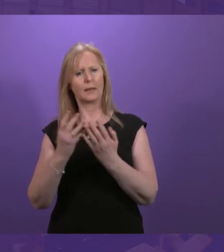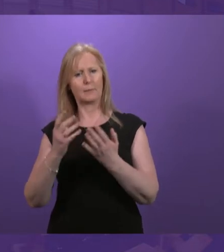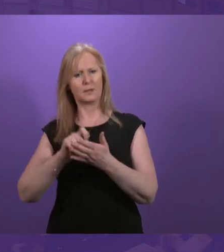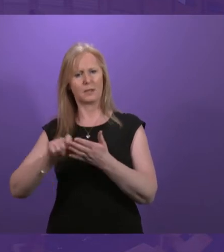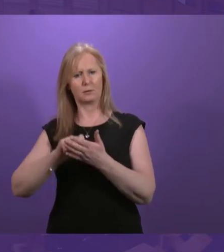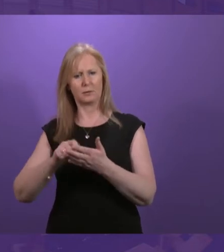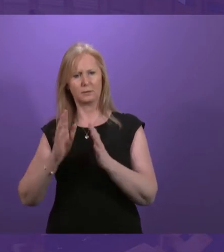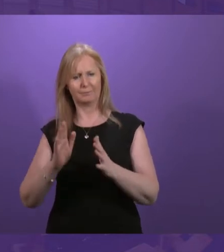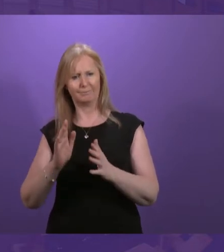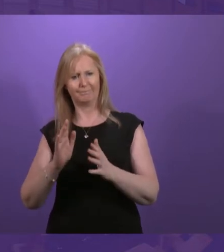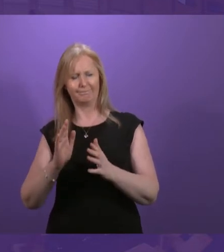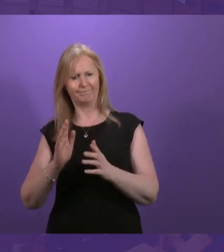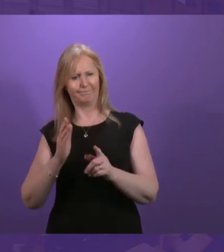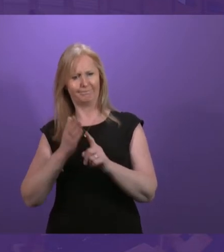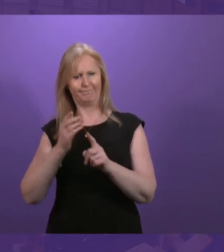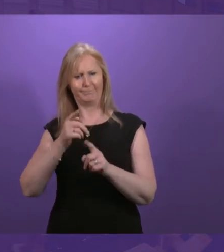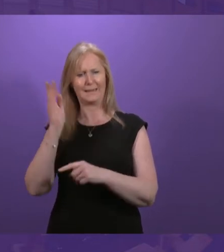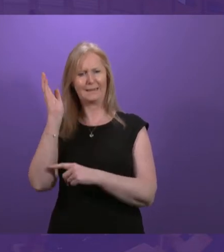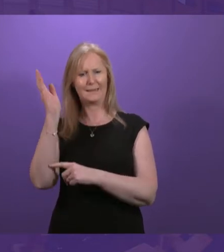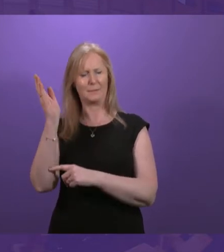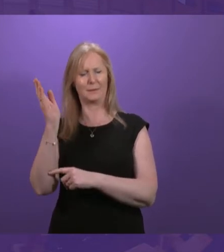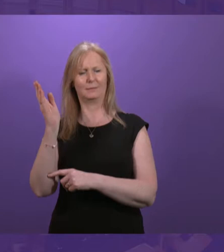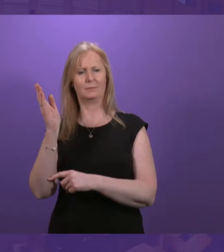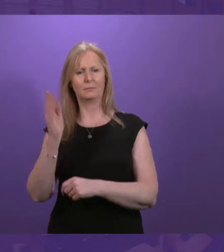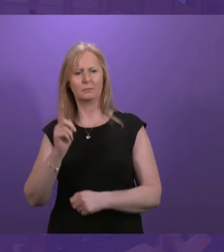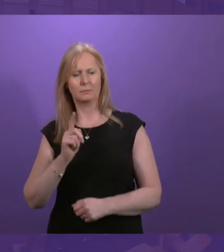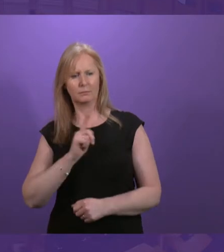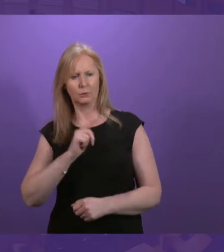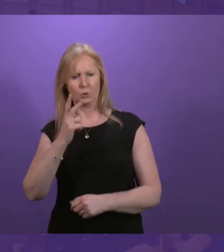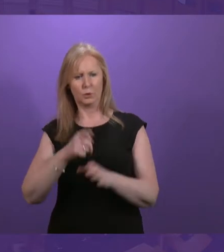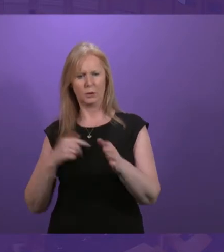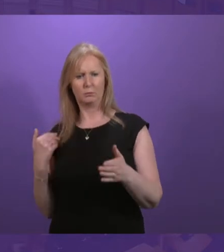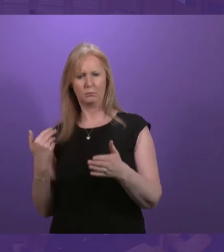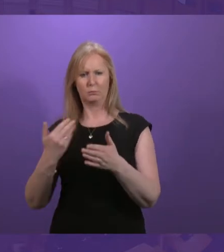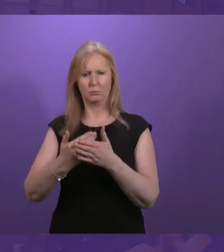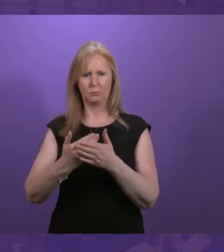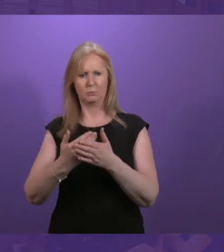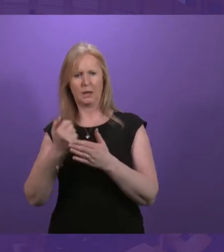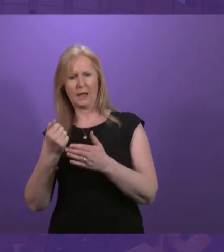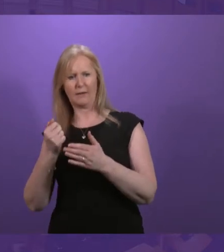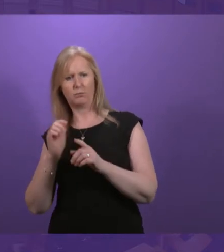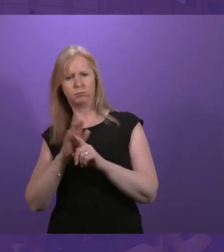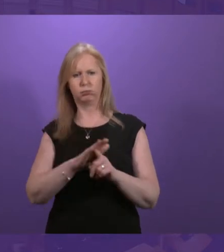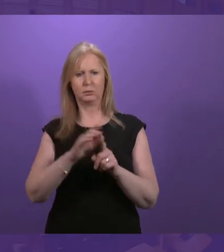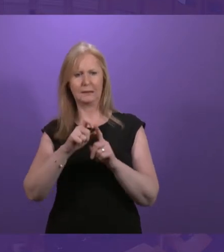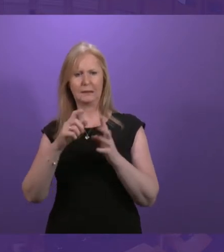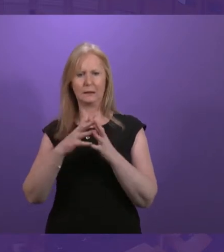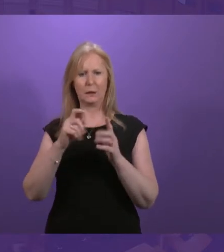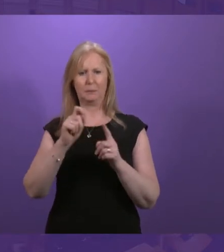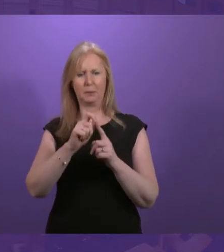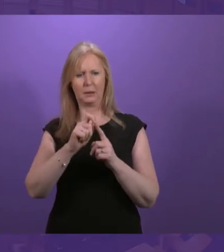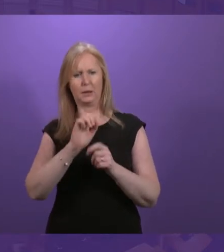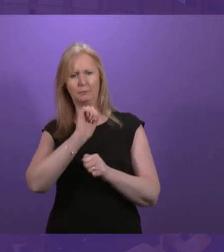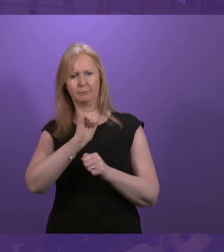the utter hypocrisy this statement exposes. For two years you have slammed the DWP, you have used highly charged